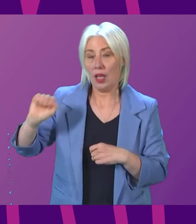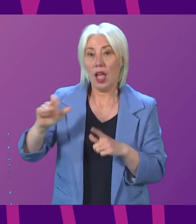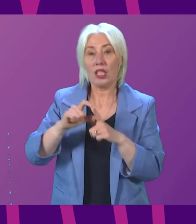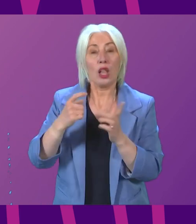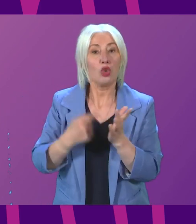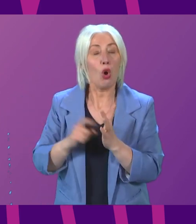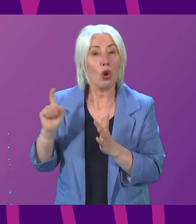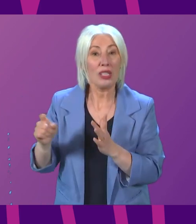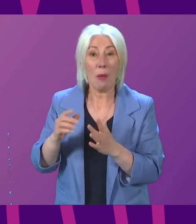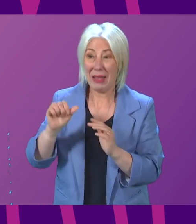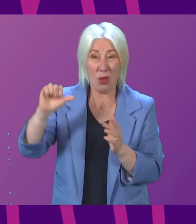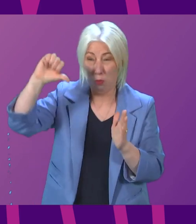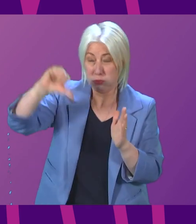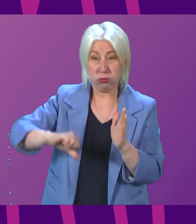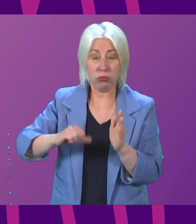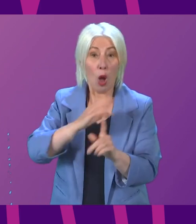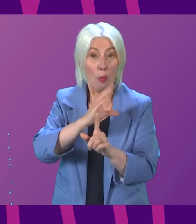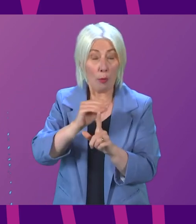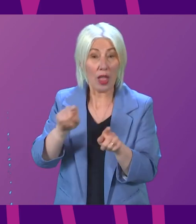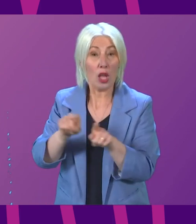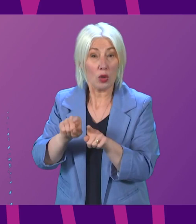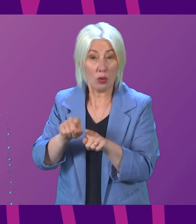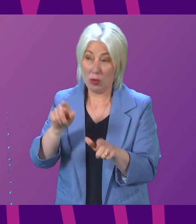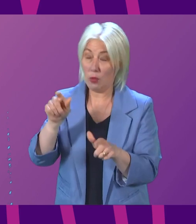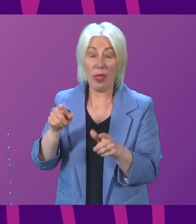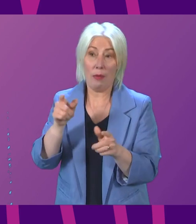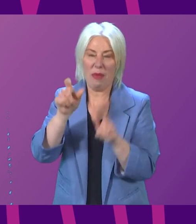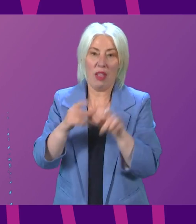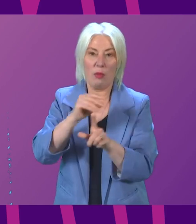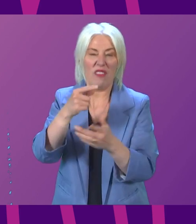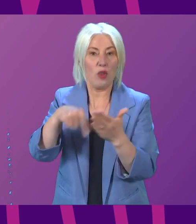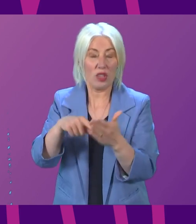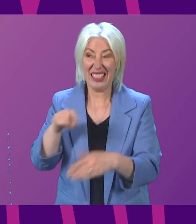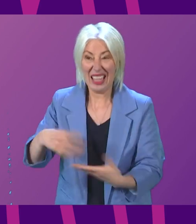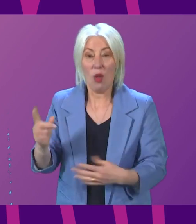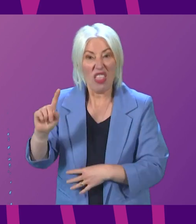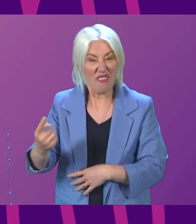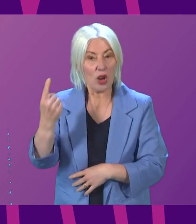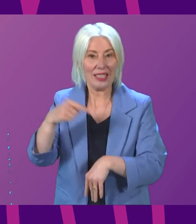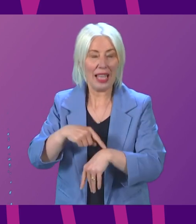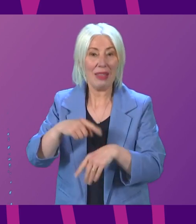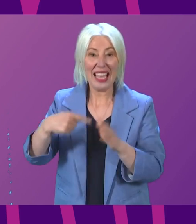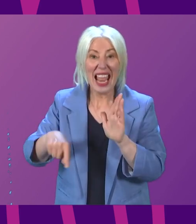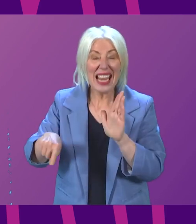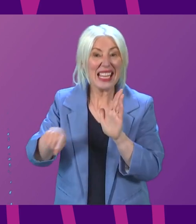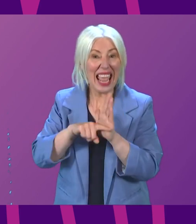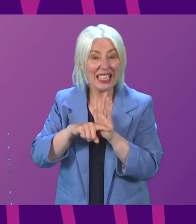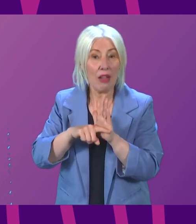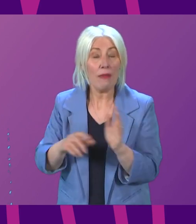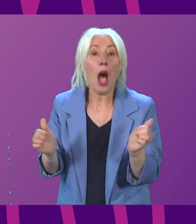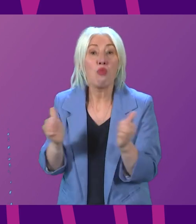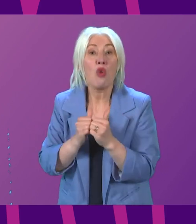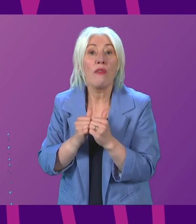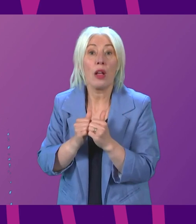Ross has never been less popular with Conservative voters. He's now for the first time got negative approval ratings.